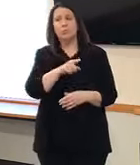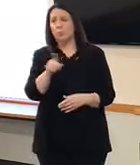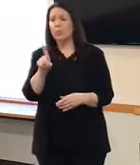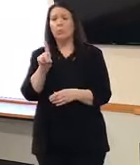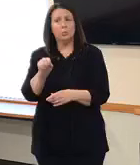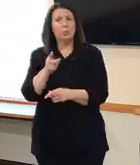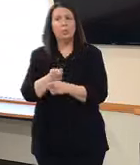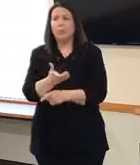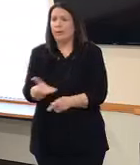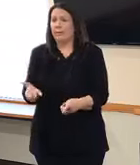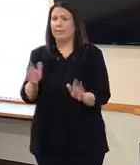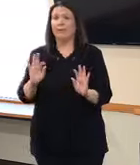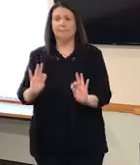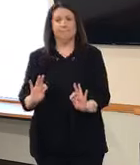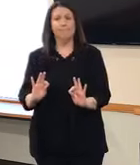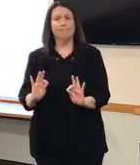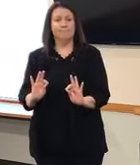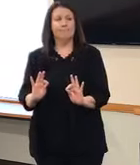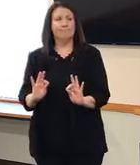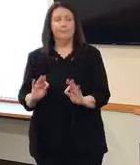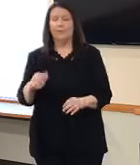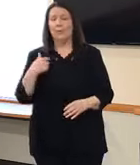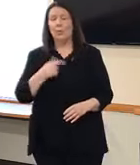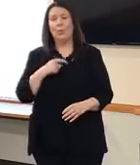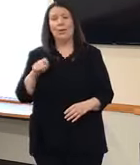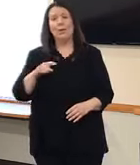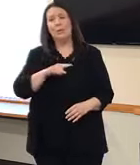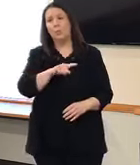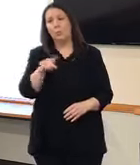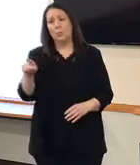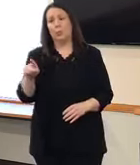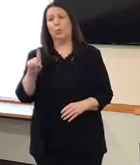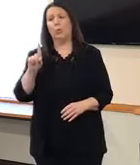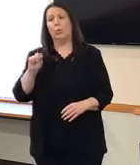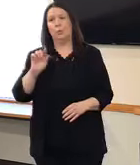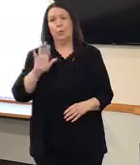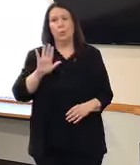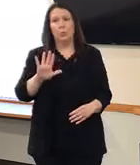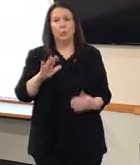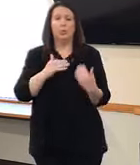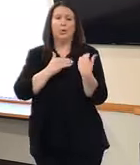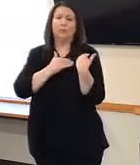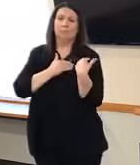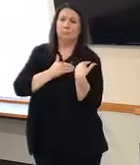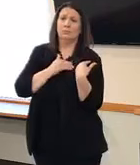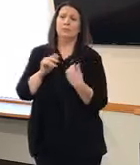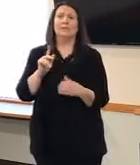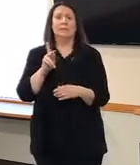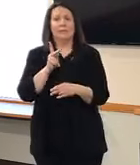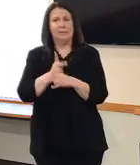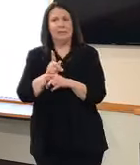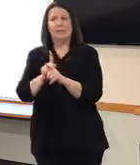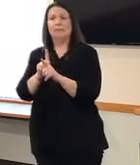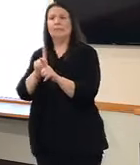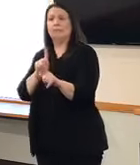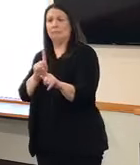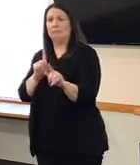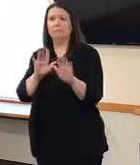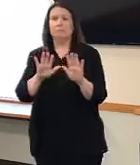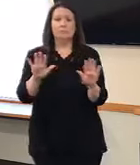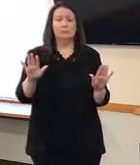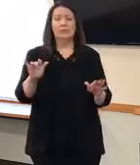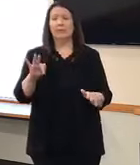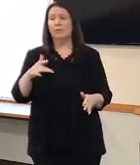action. And we still need everyone to continue doing their part. And once again, if you need to talk to someone,